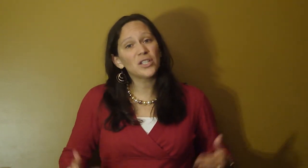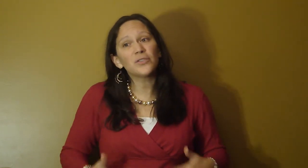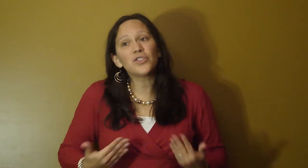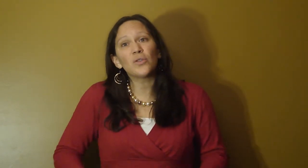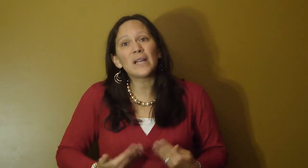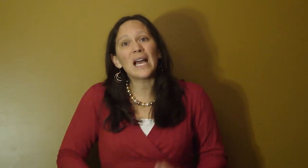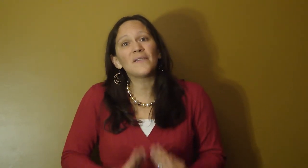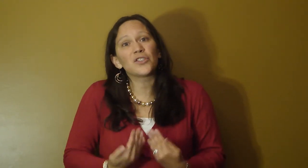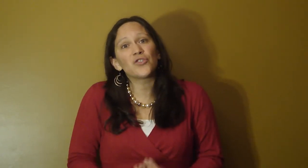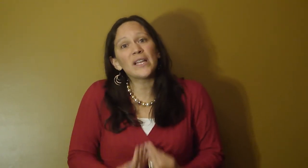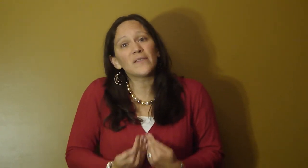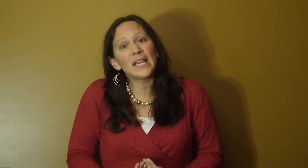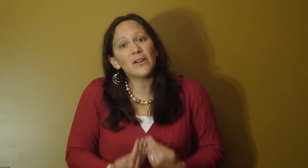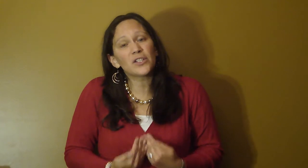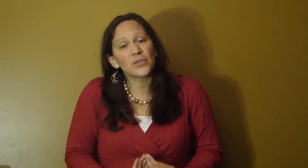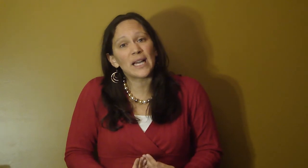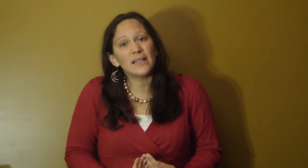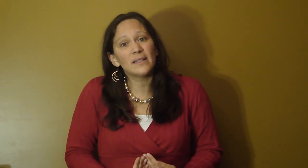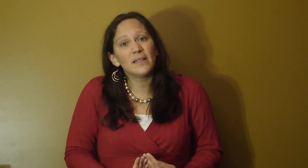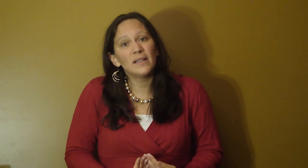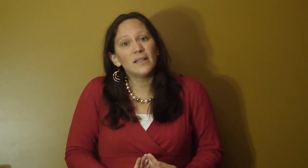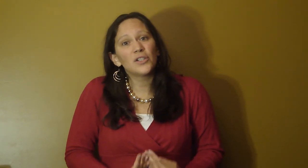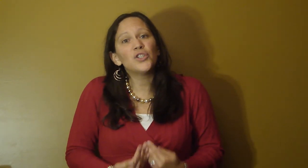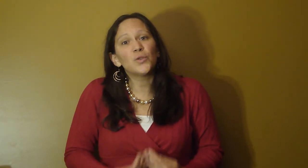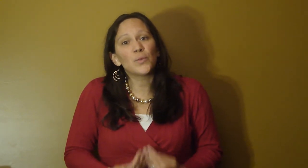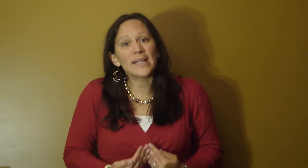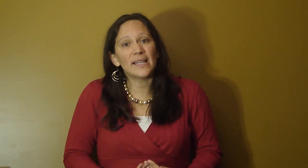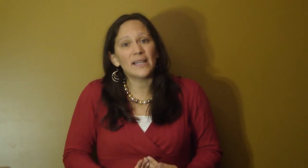children don't have the strength of character yet to do the right thing.